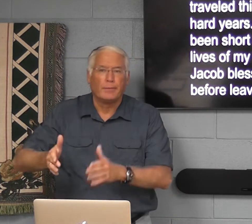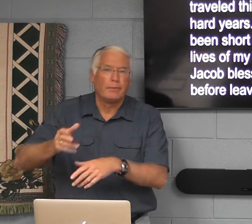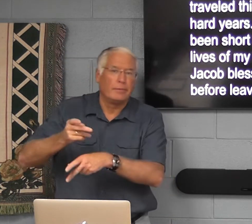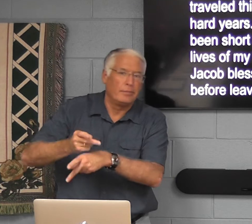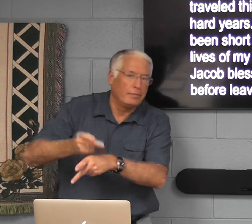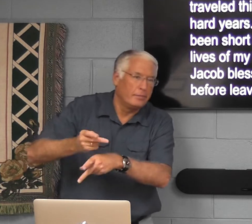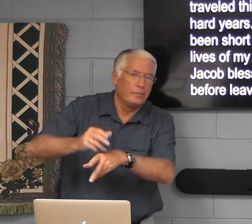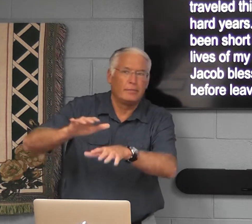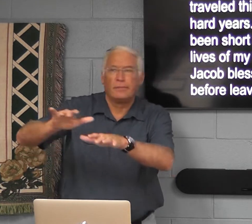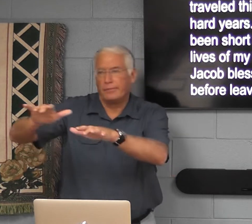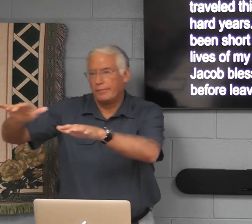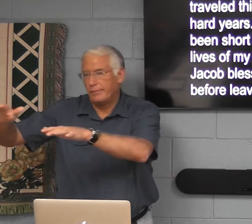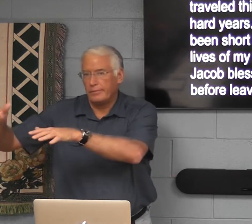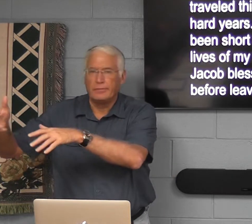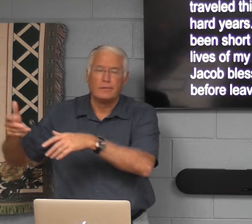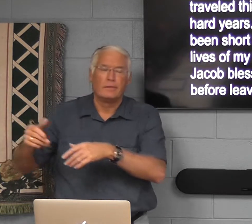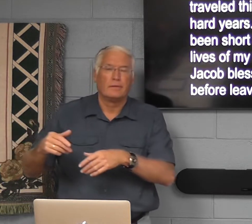And Jacob became the shepherd.